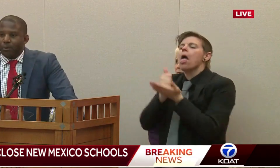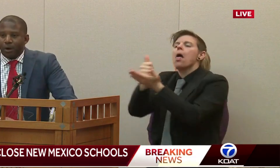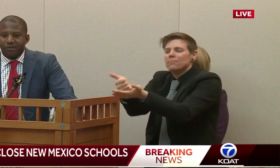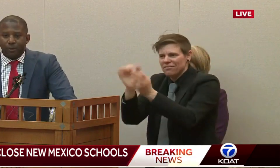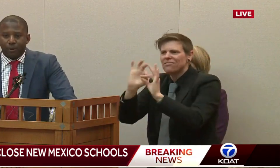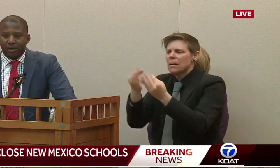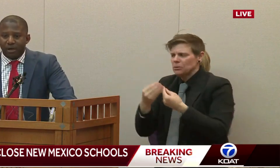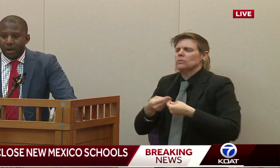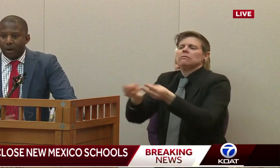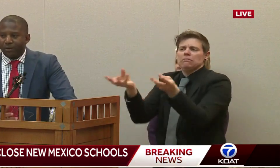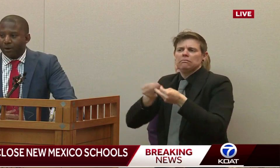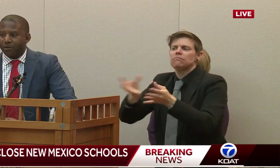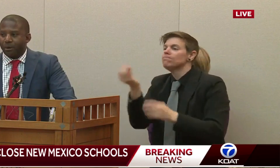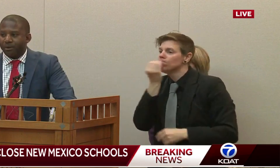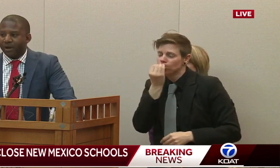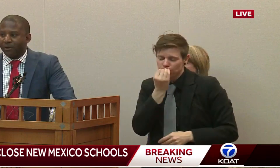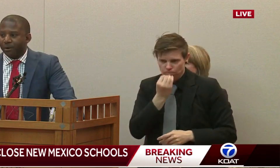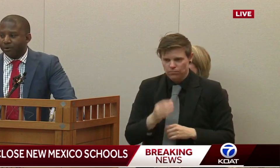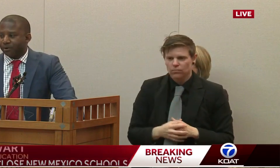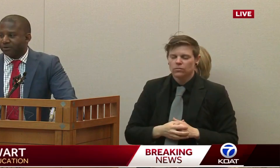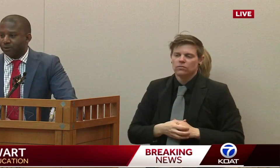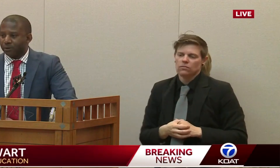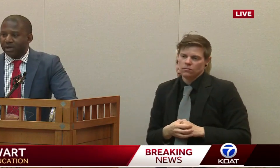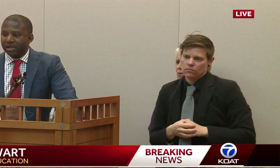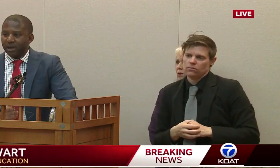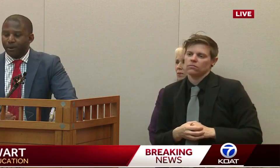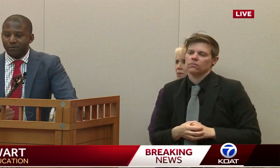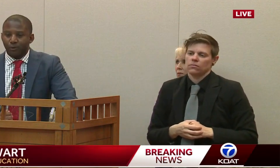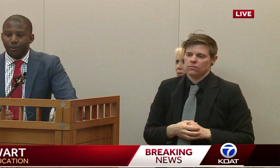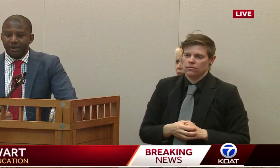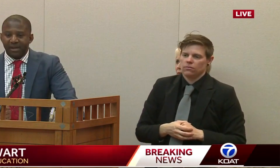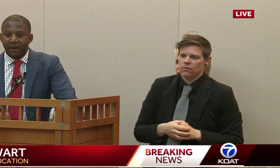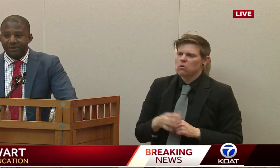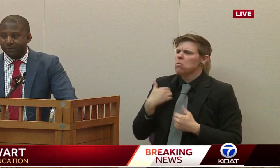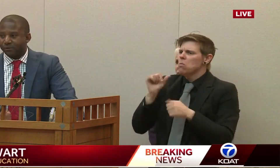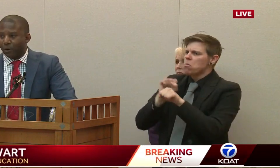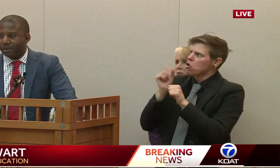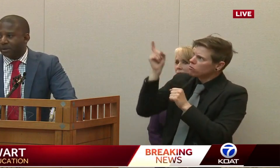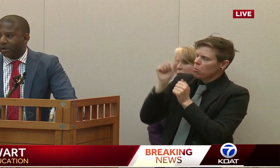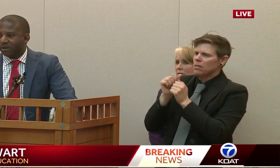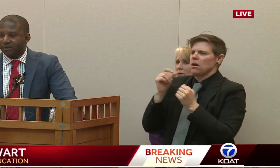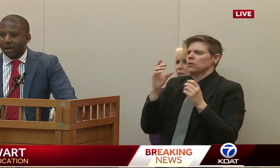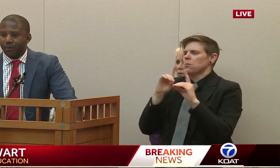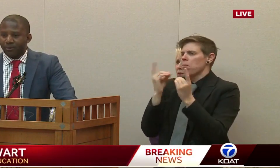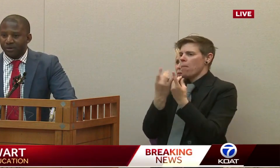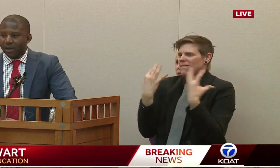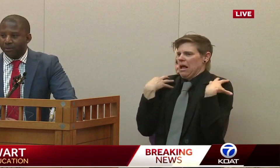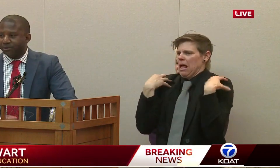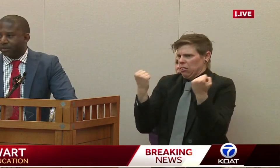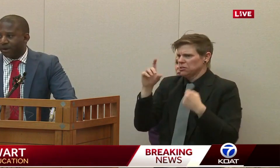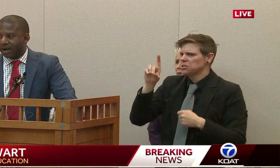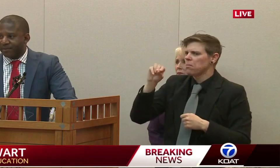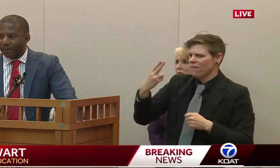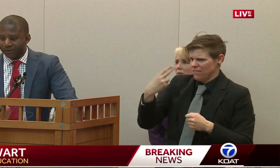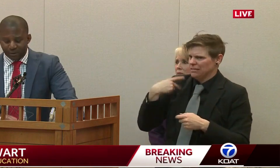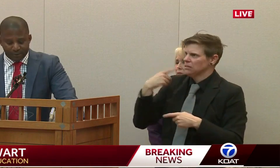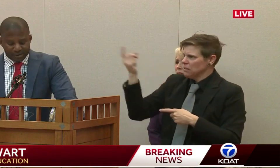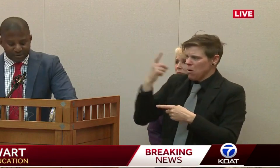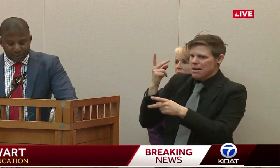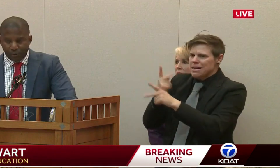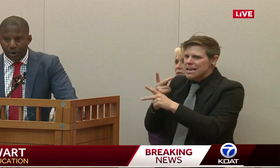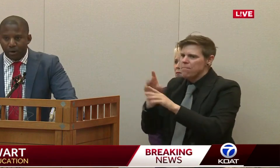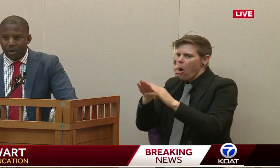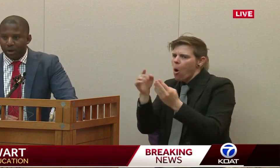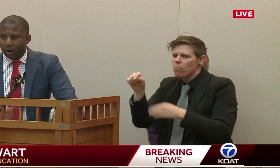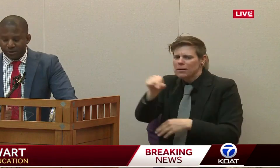We're also working with our department of health partners to keep our school based health centers open so that we're still able to provide those